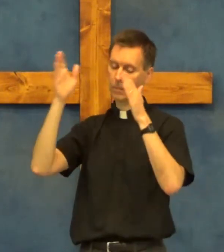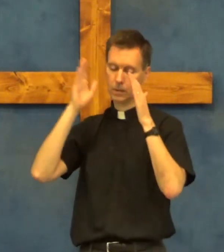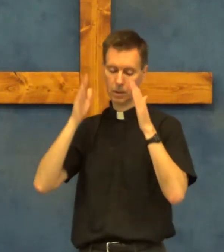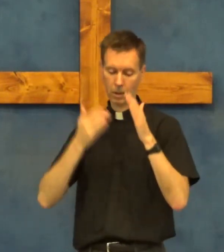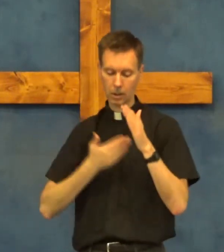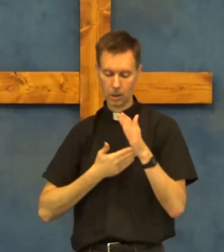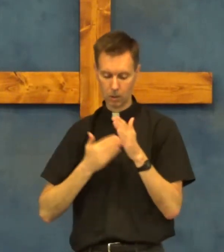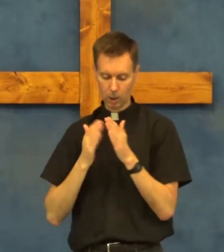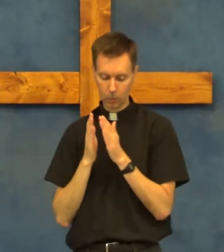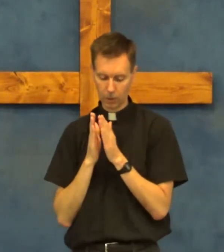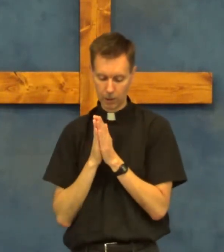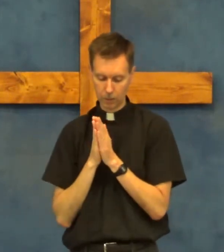hear our prayer